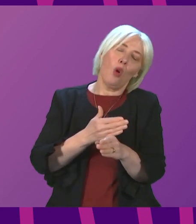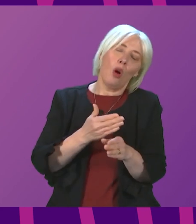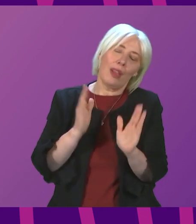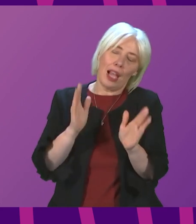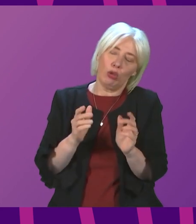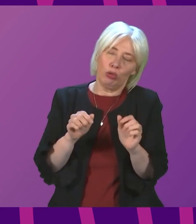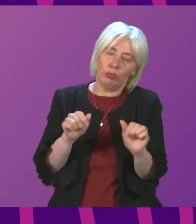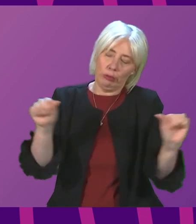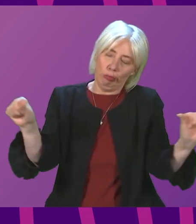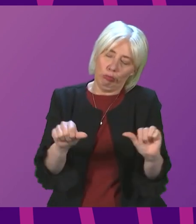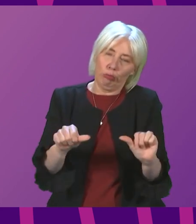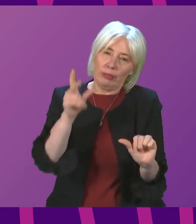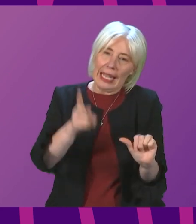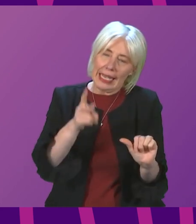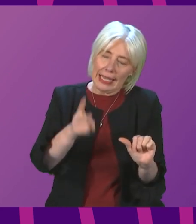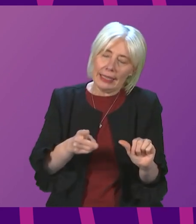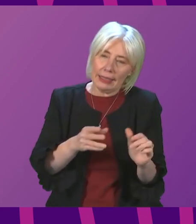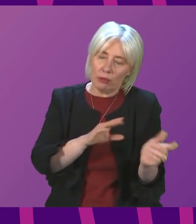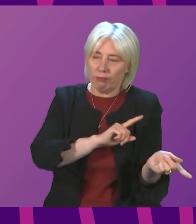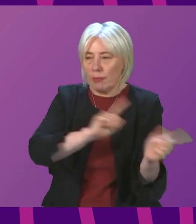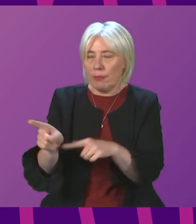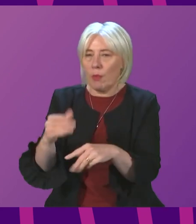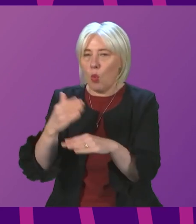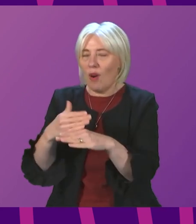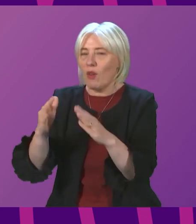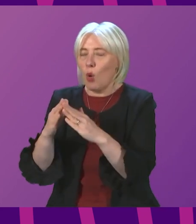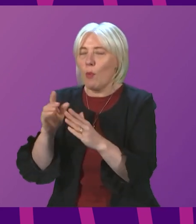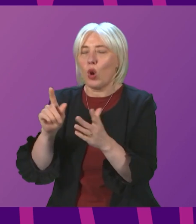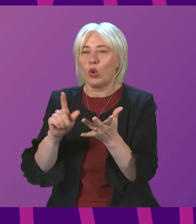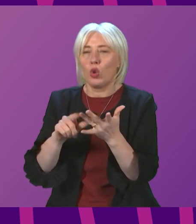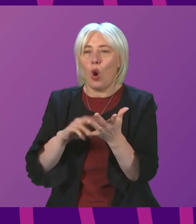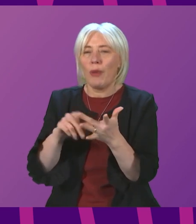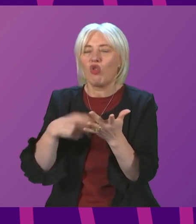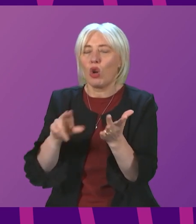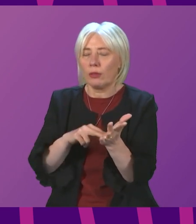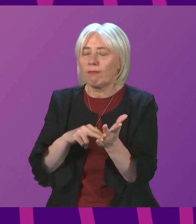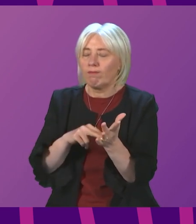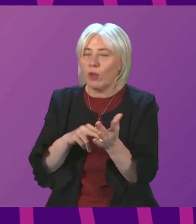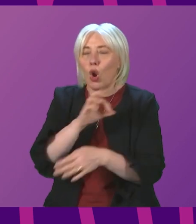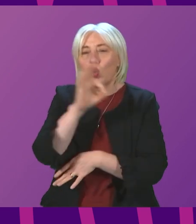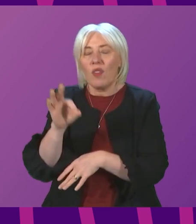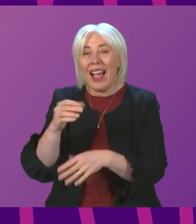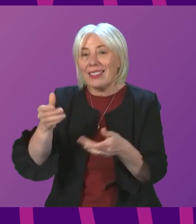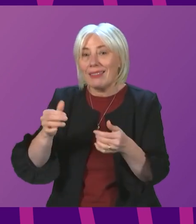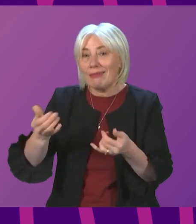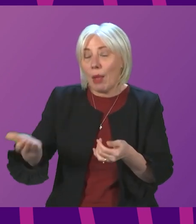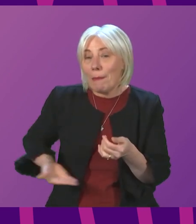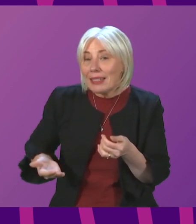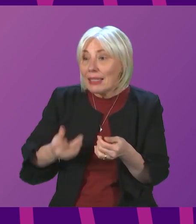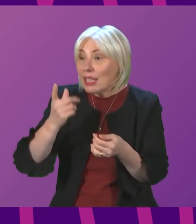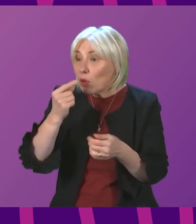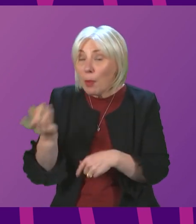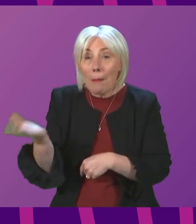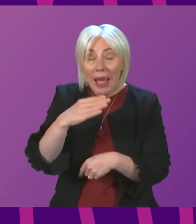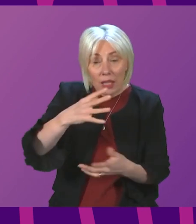and tighten the guidance on home working in response to Omicron. So we're asking businesses to consider going back to that again, to talk